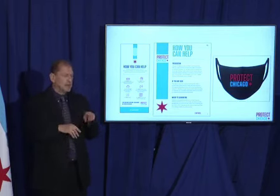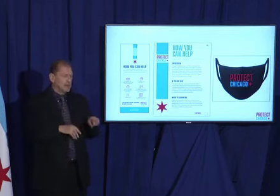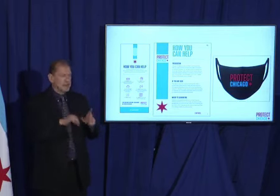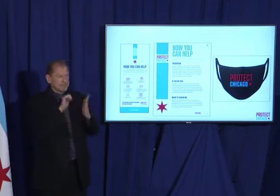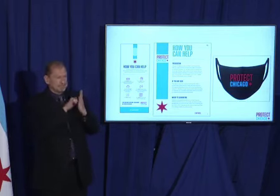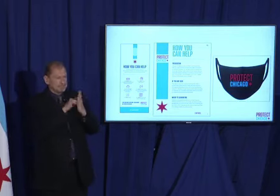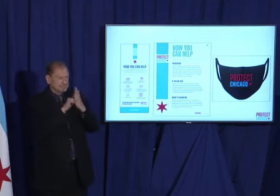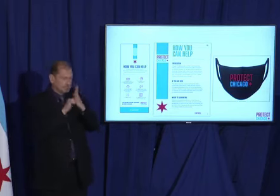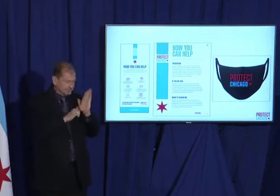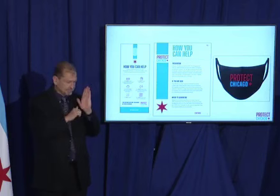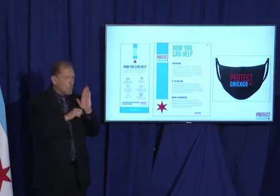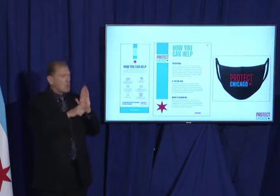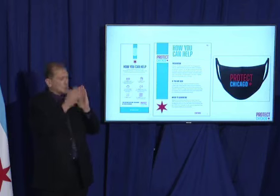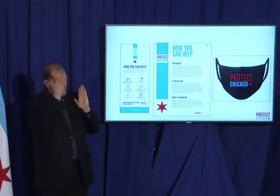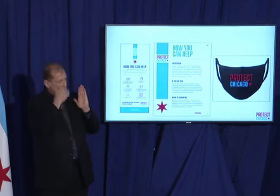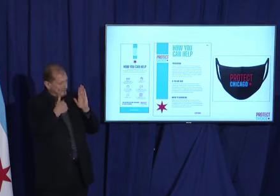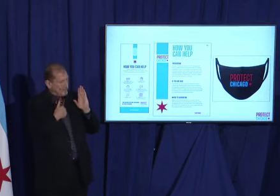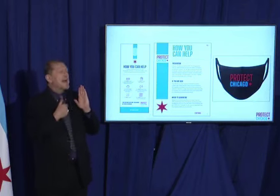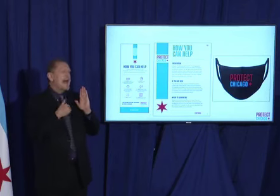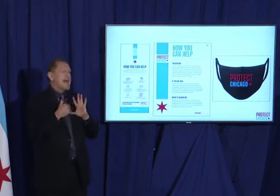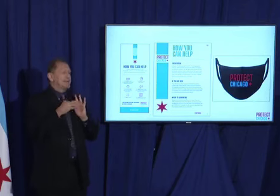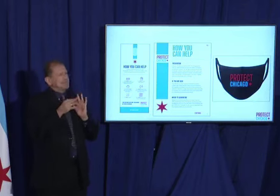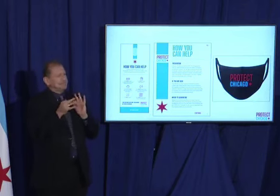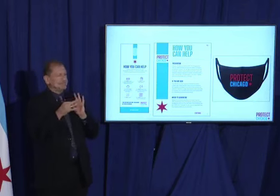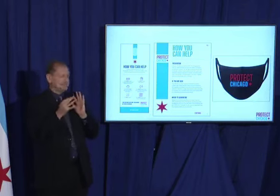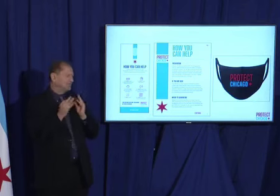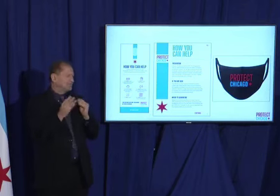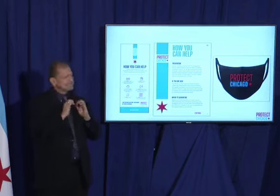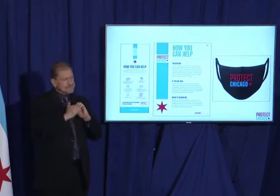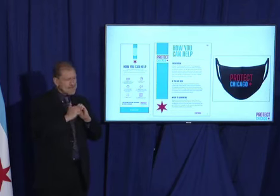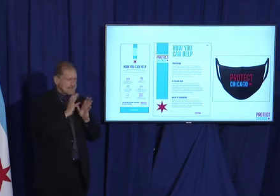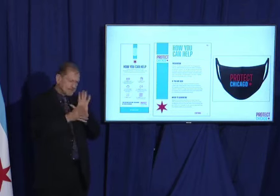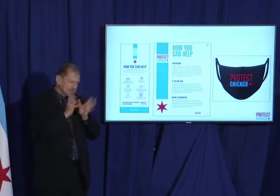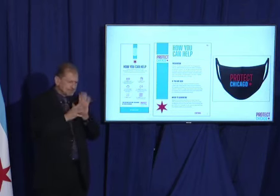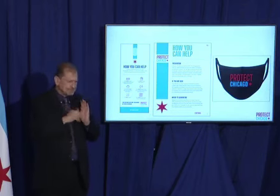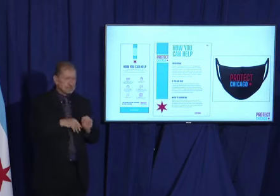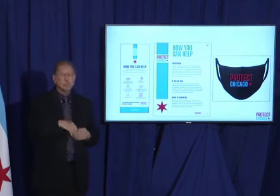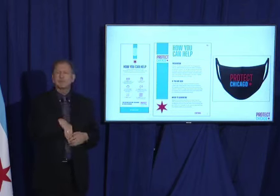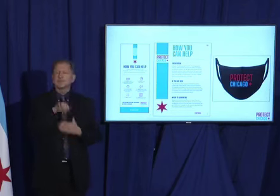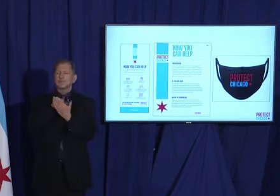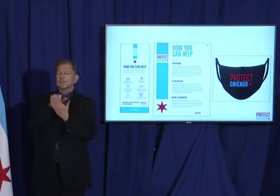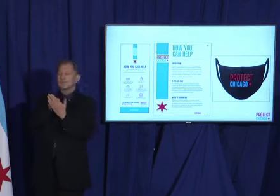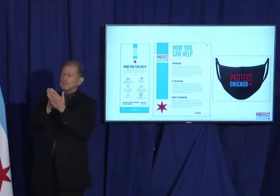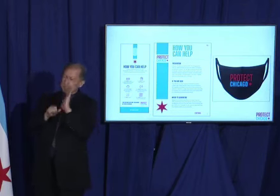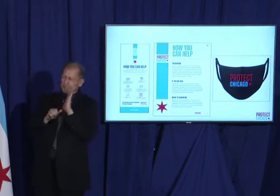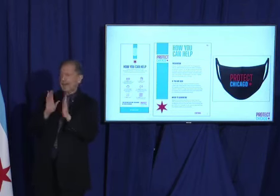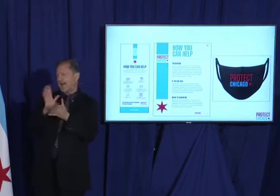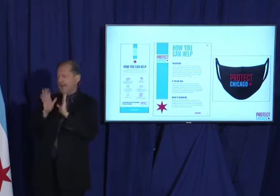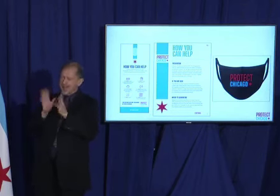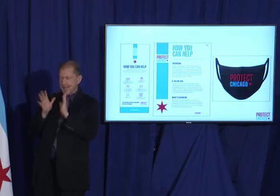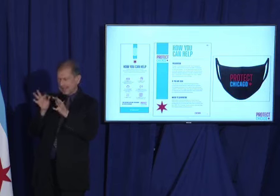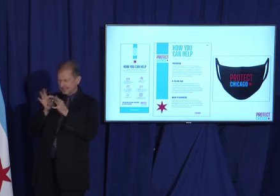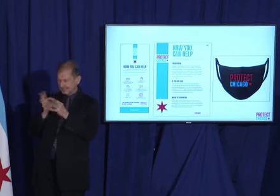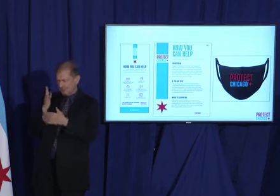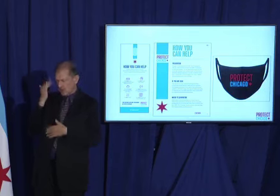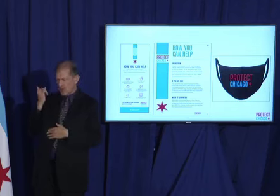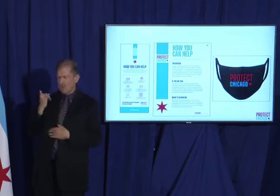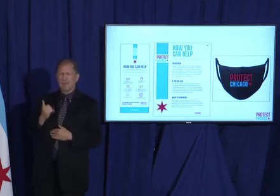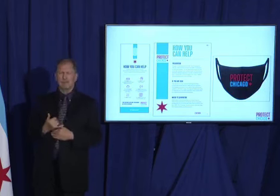knock on the doors and distribute information. Why is this necessary? Because we know that